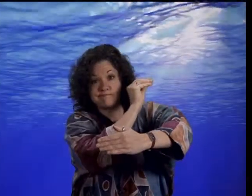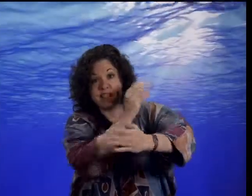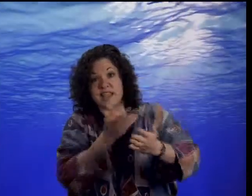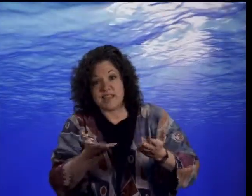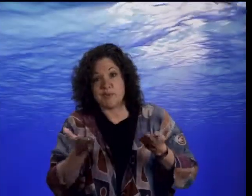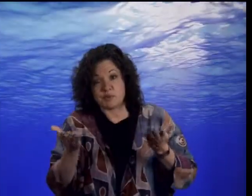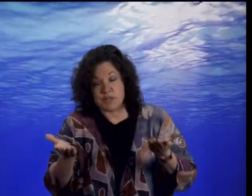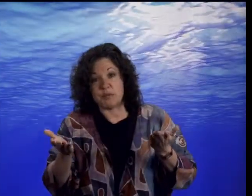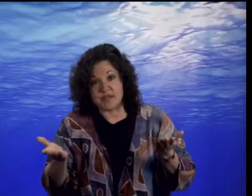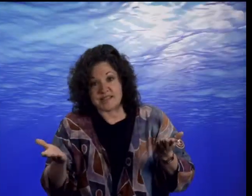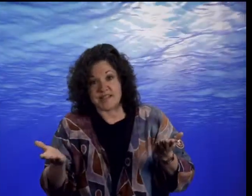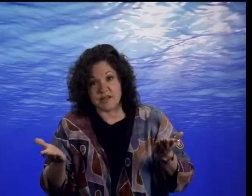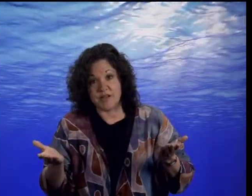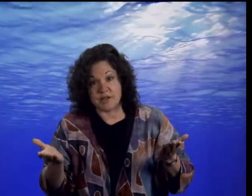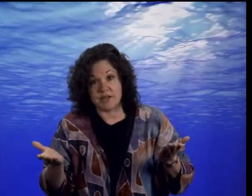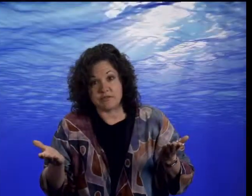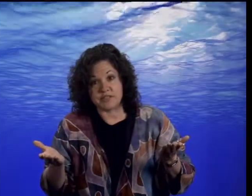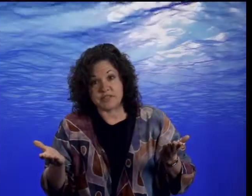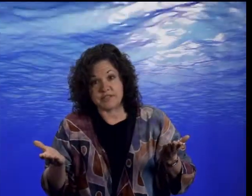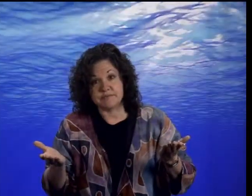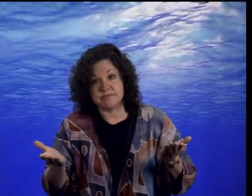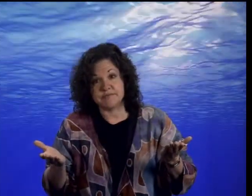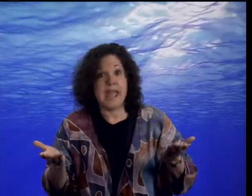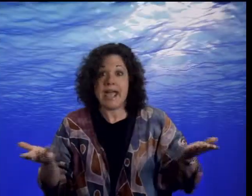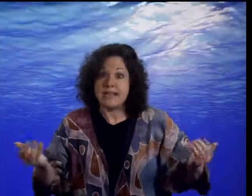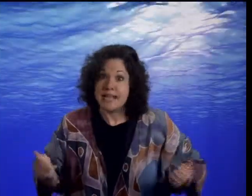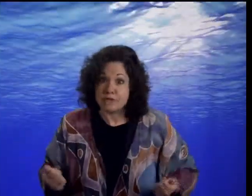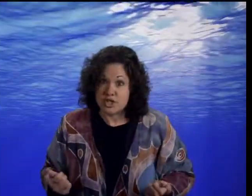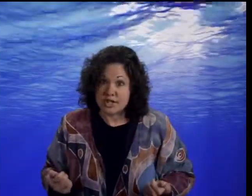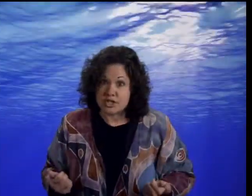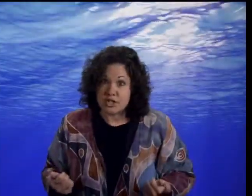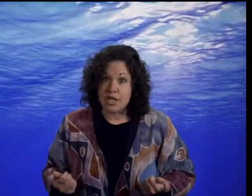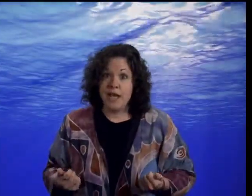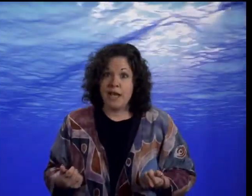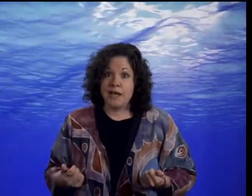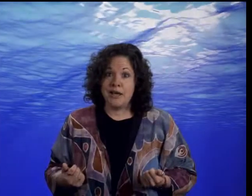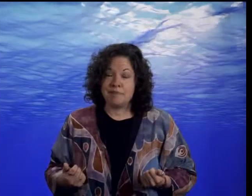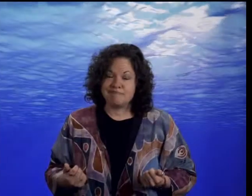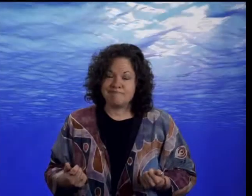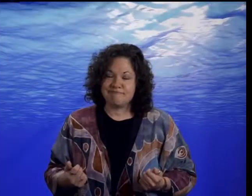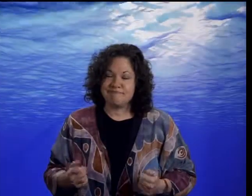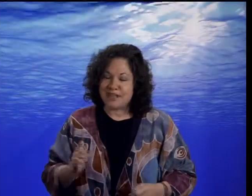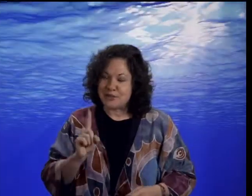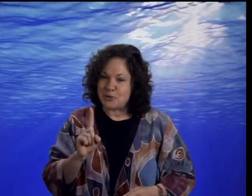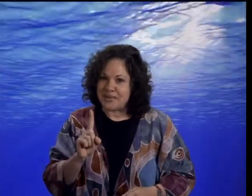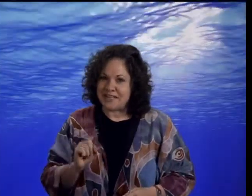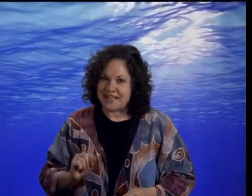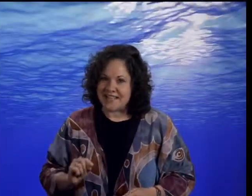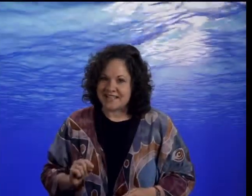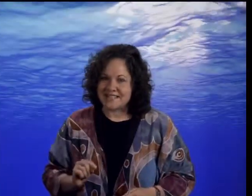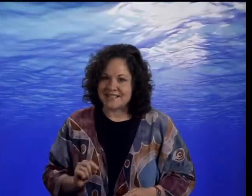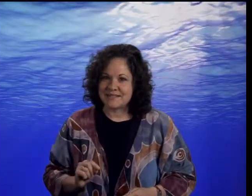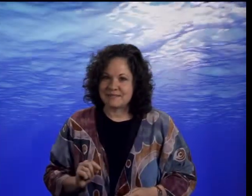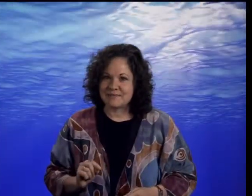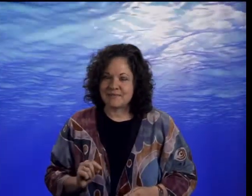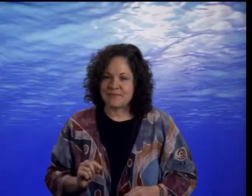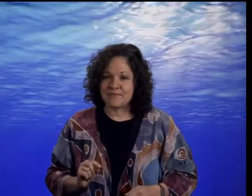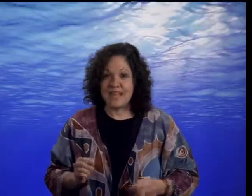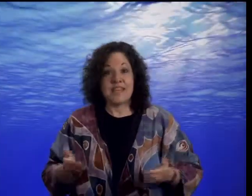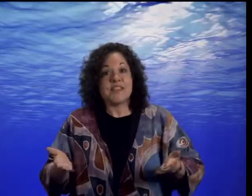Life was pretty basic for the puddle fish. And it never changed. Until one day, that is. Now the